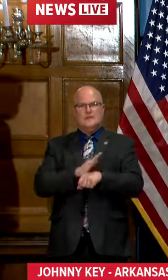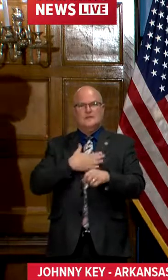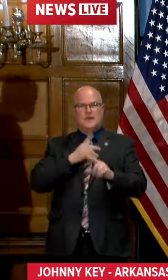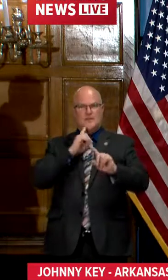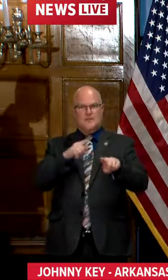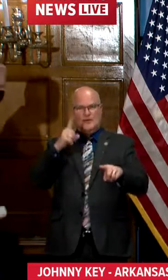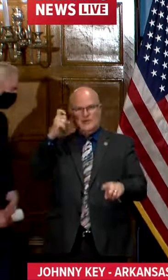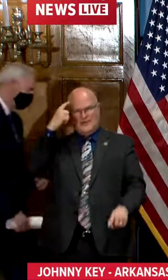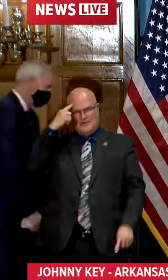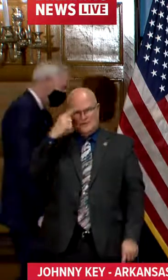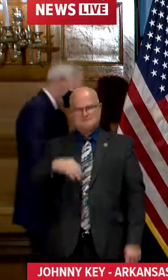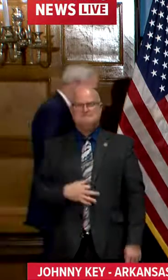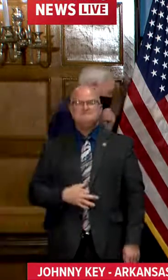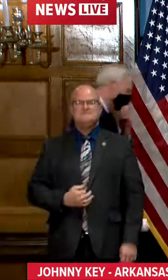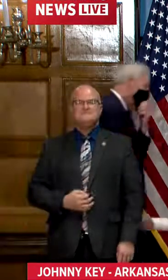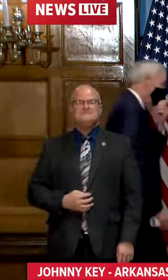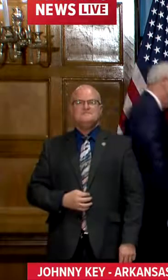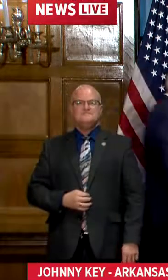governor